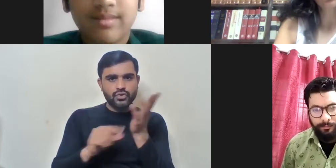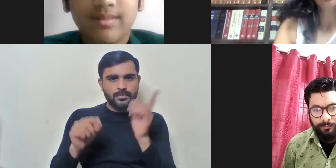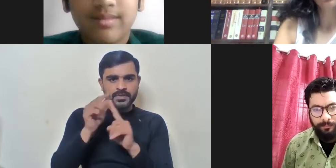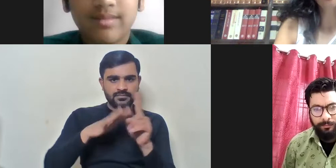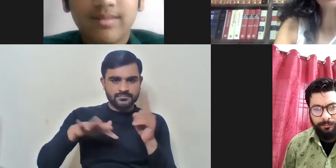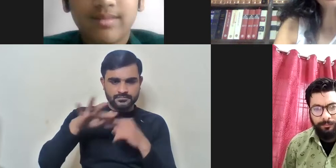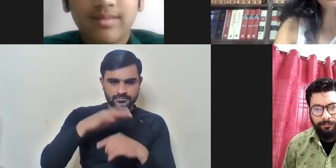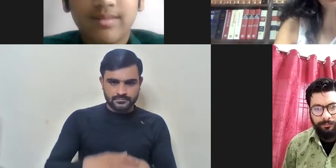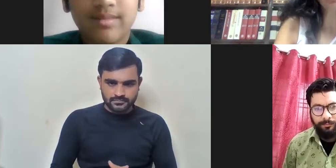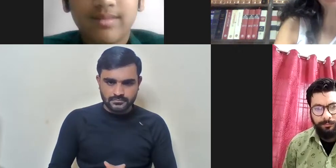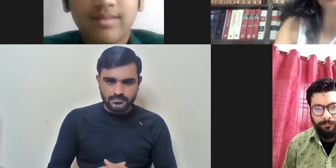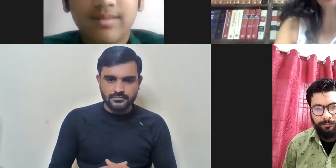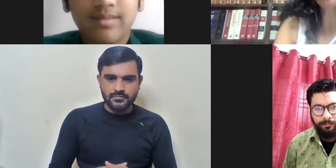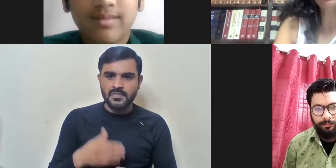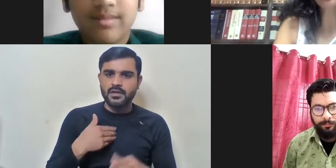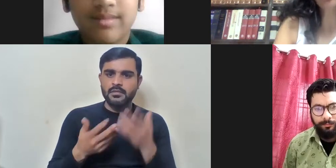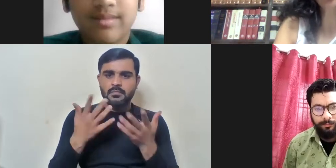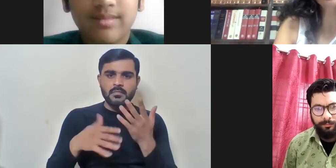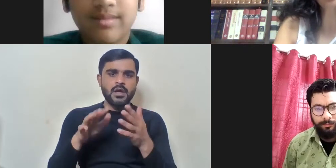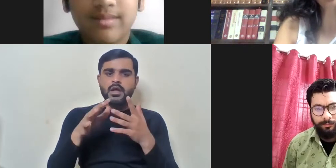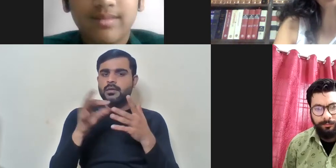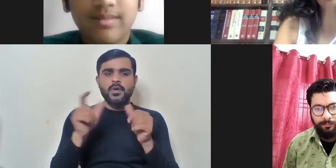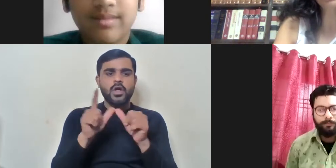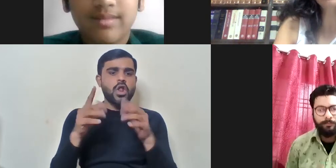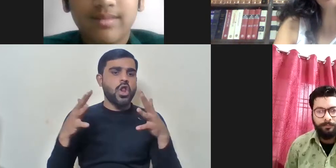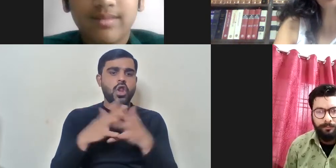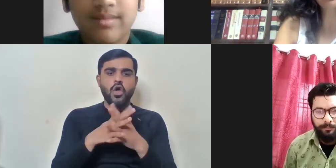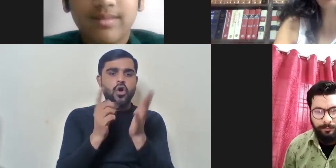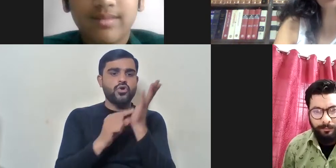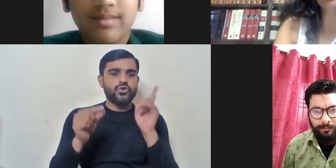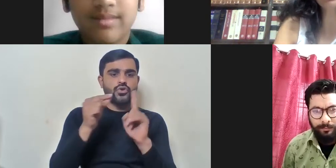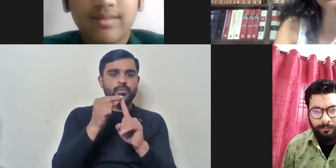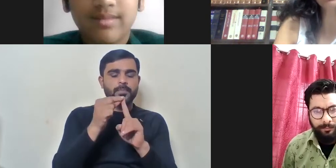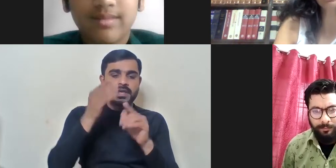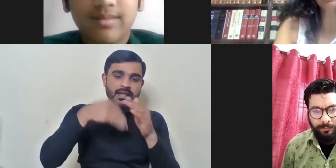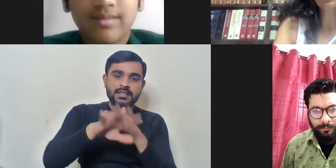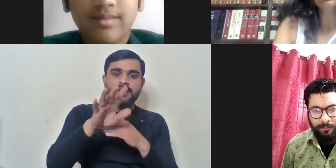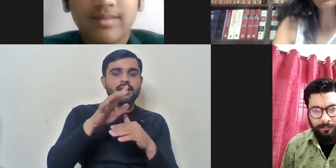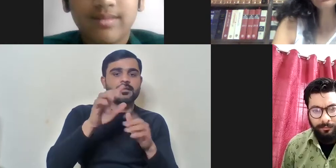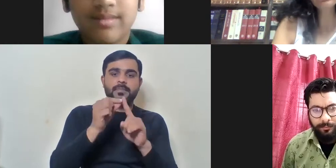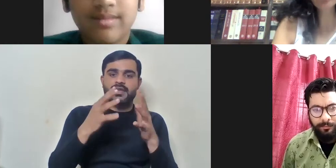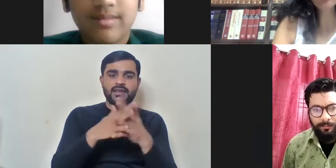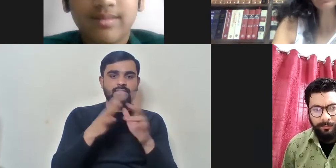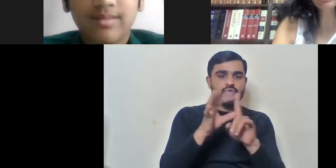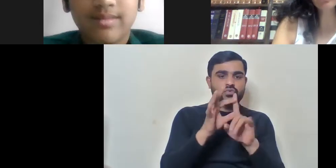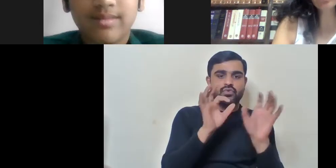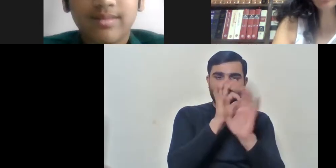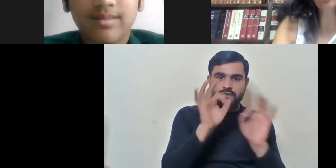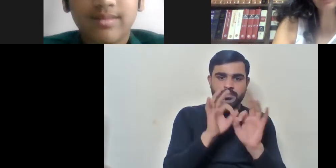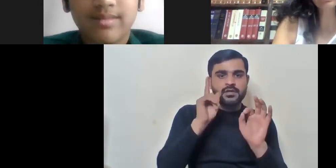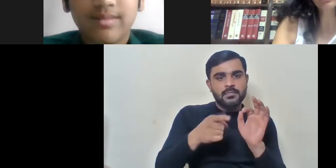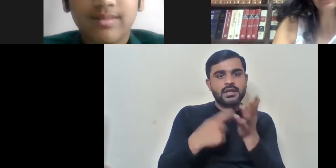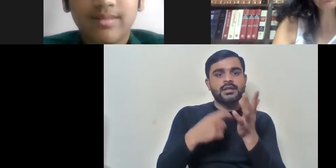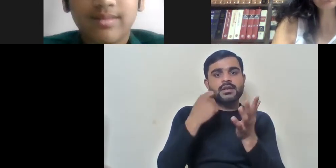Um, I'll just, uh, I mean, there are no special laws for UPSC for PWDs. The, there is, there would be reservation